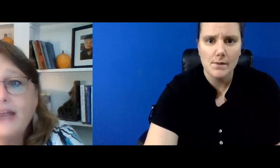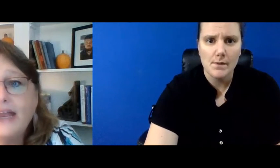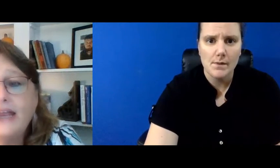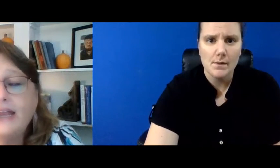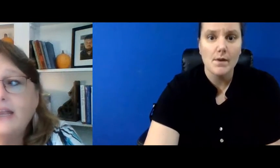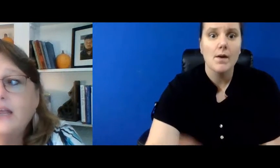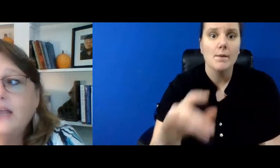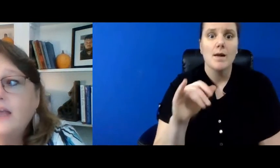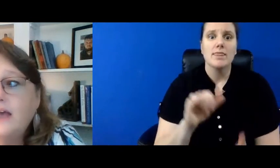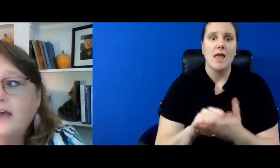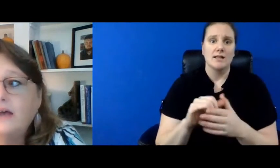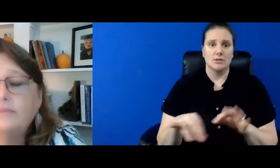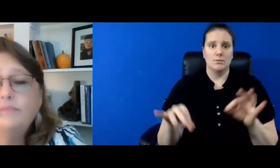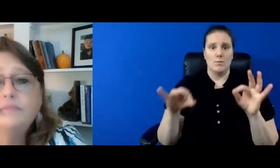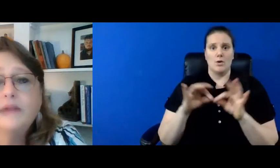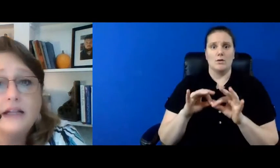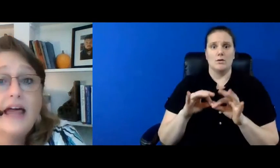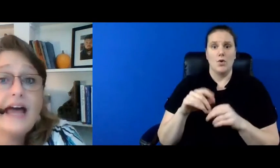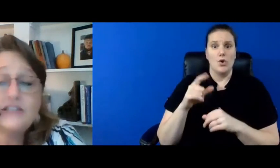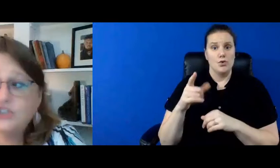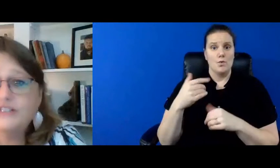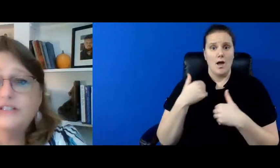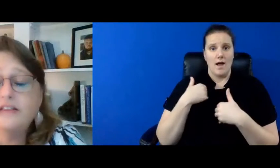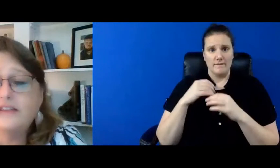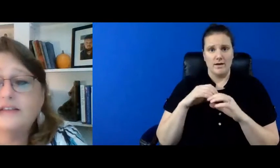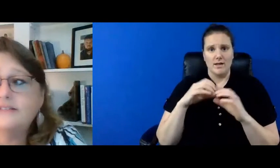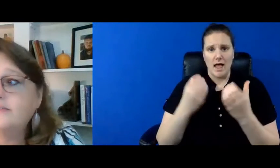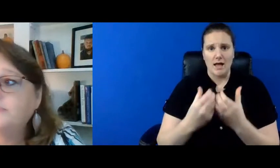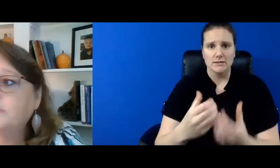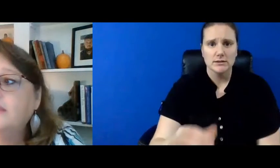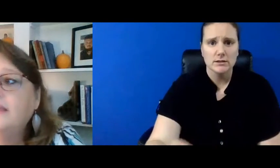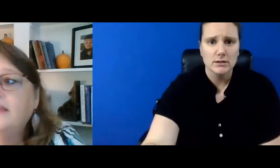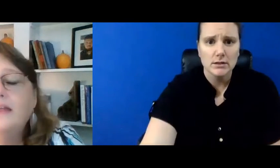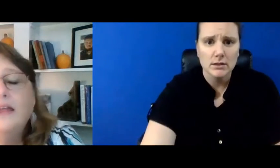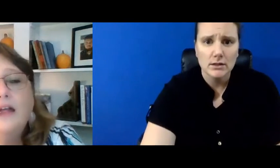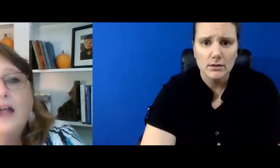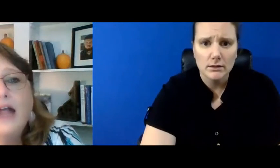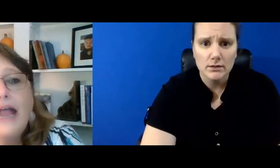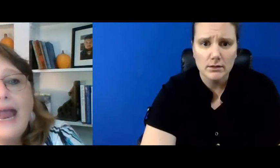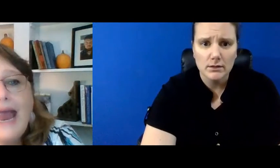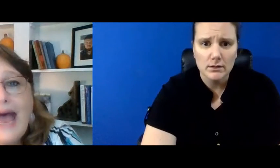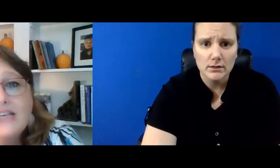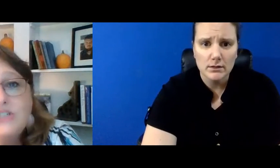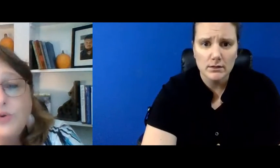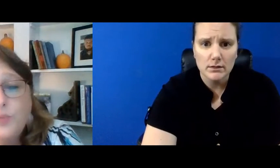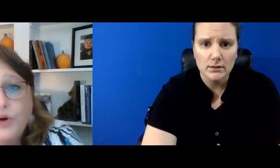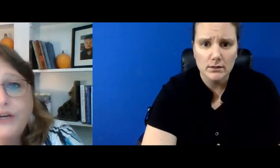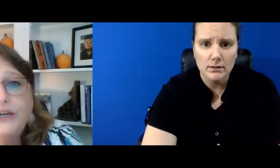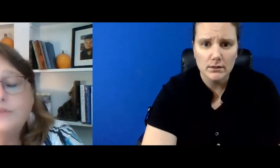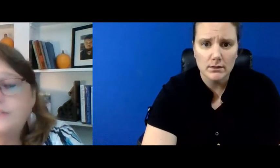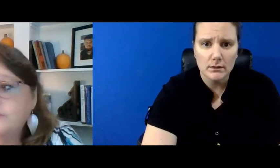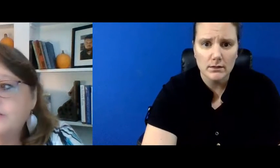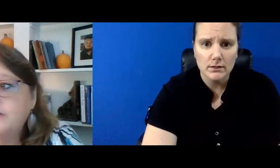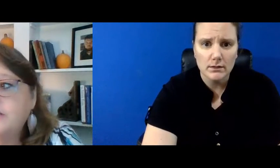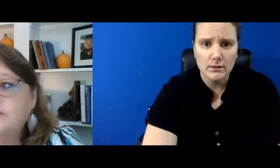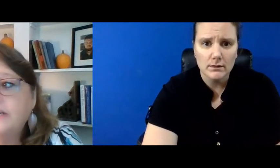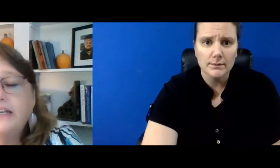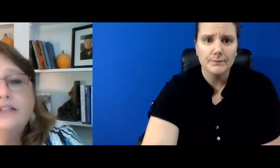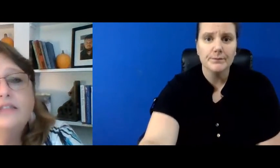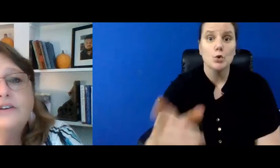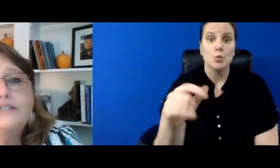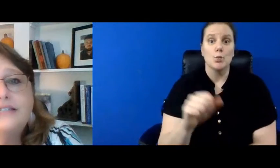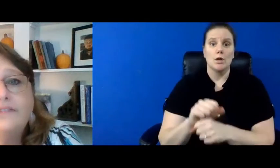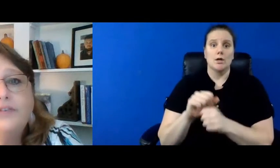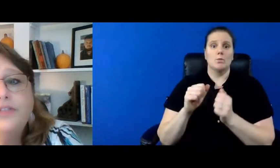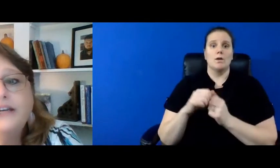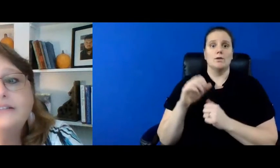have a um a class just on this as you're working with social security